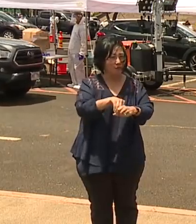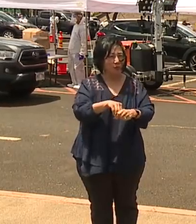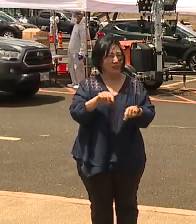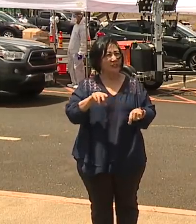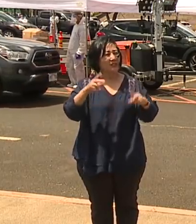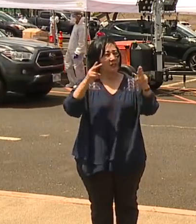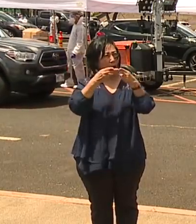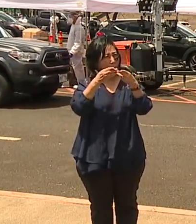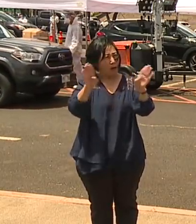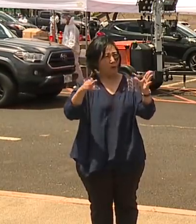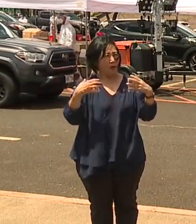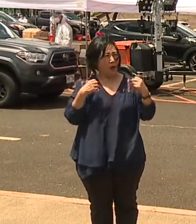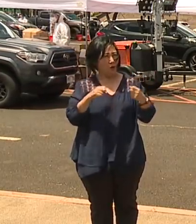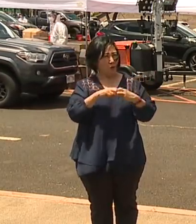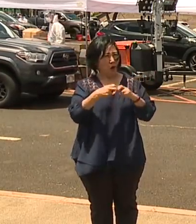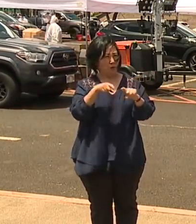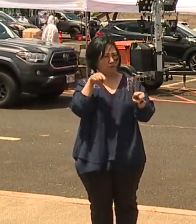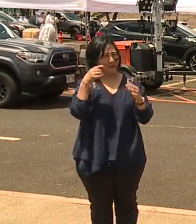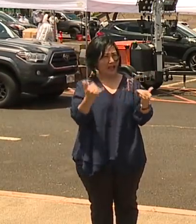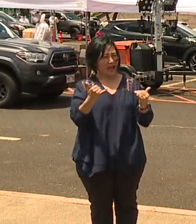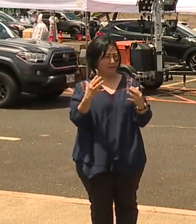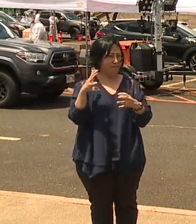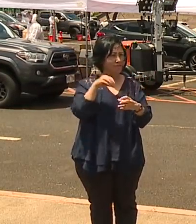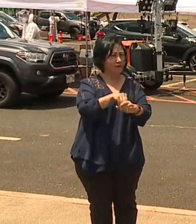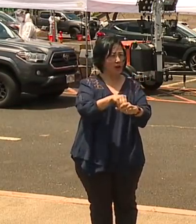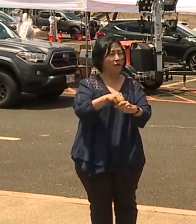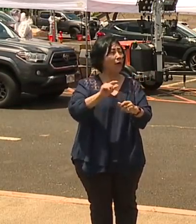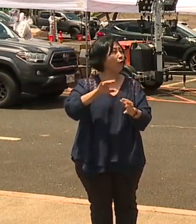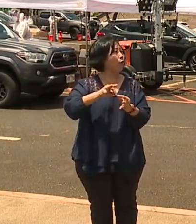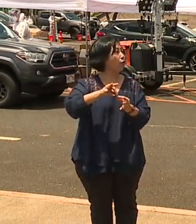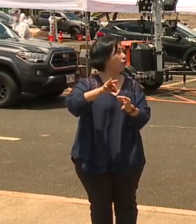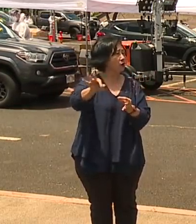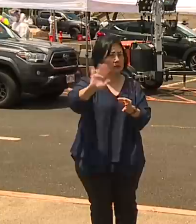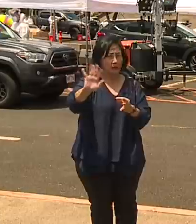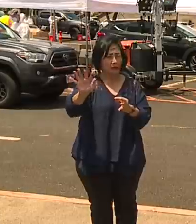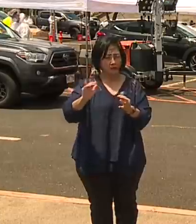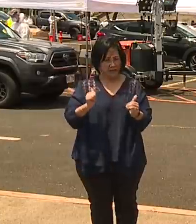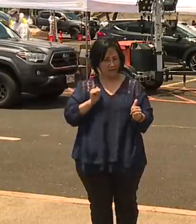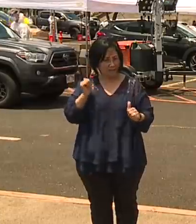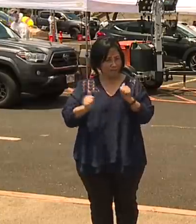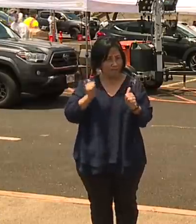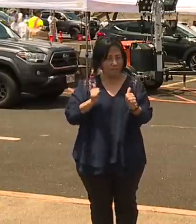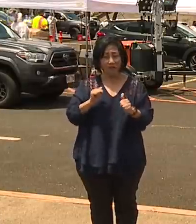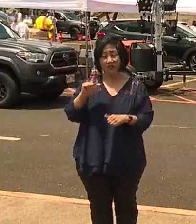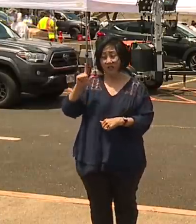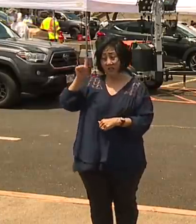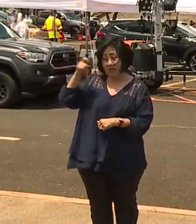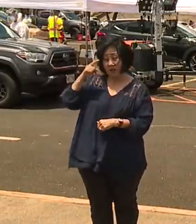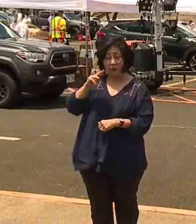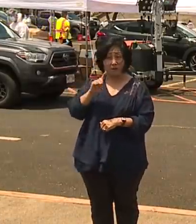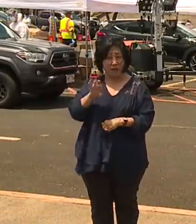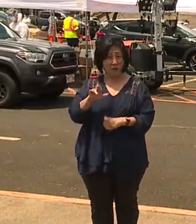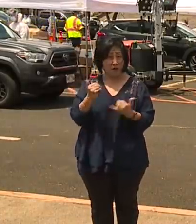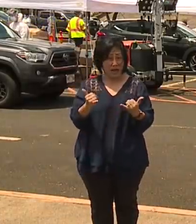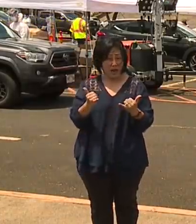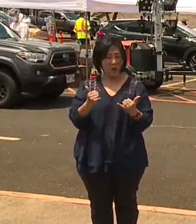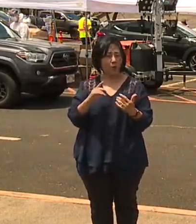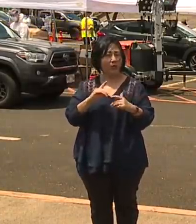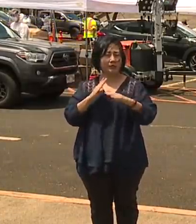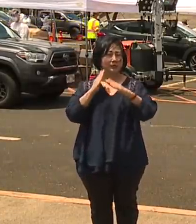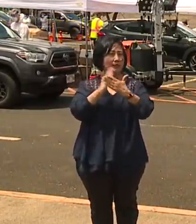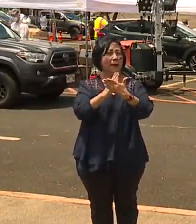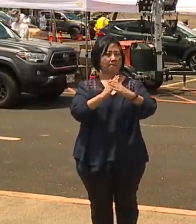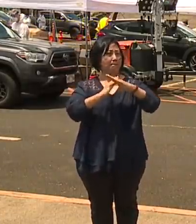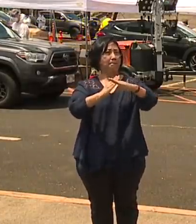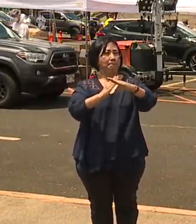health than to intervene late. And if you intervene early and aggressively, as the mayor and the governor are doing, then we can stop this virus in its